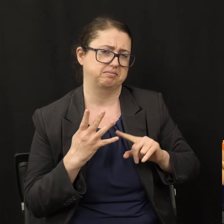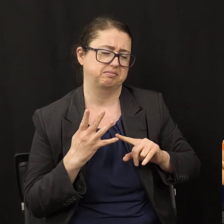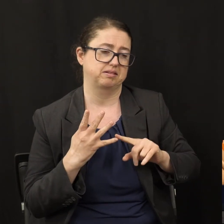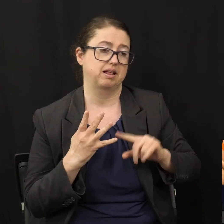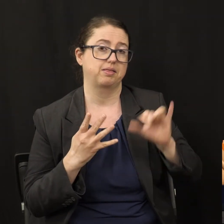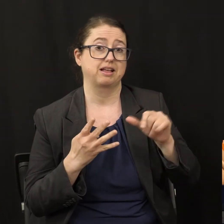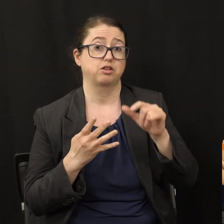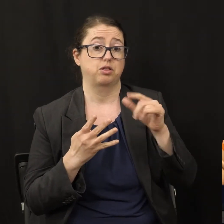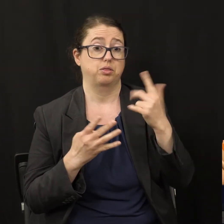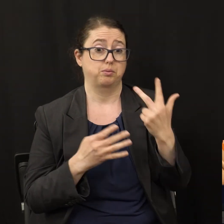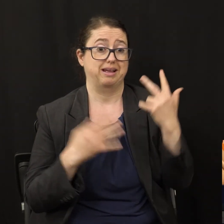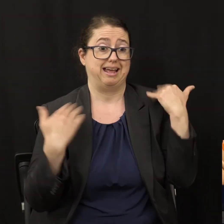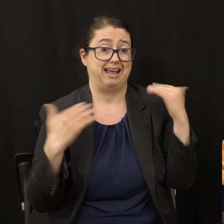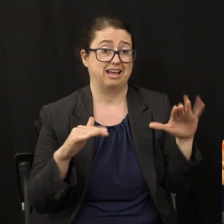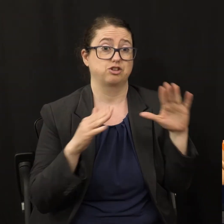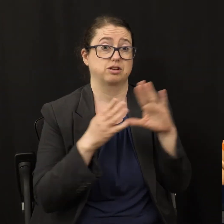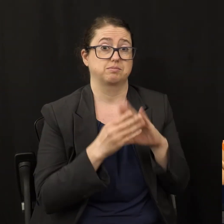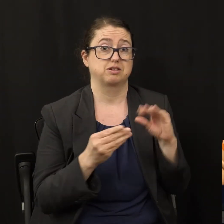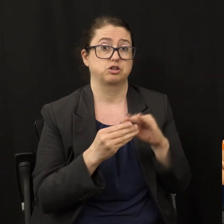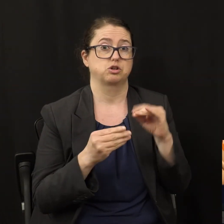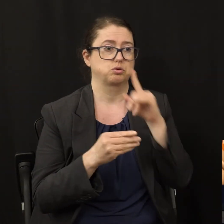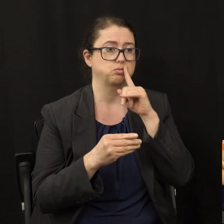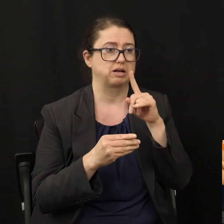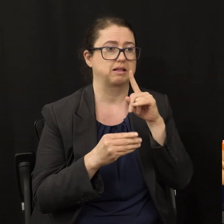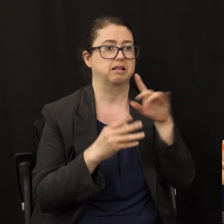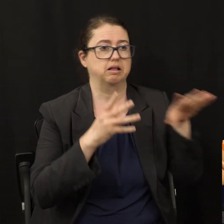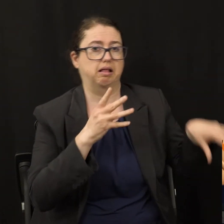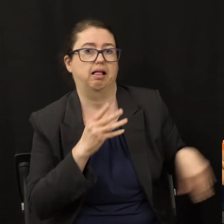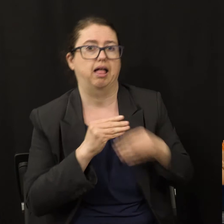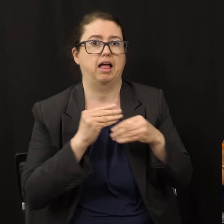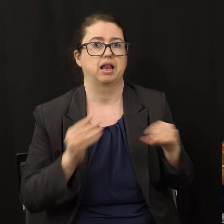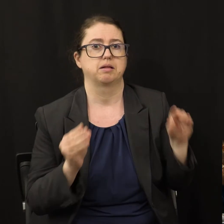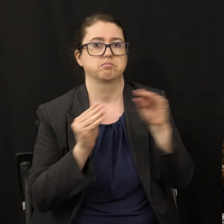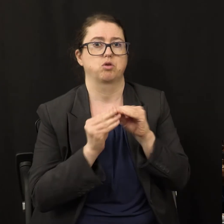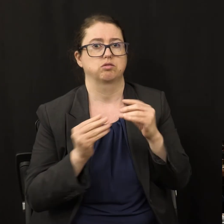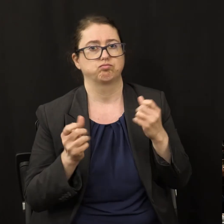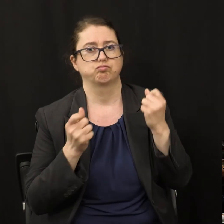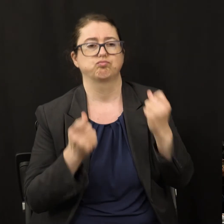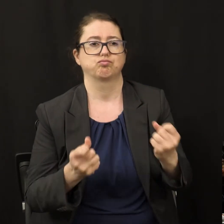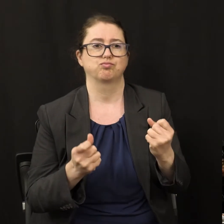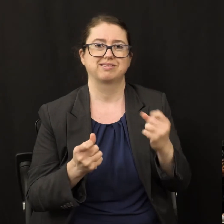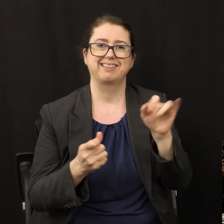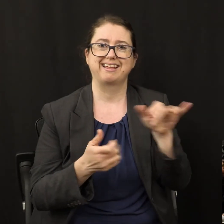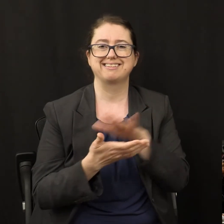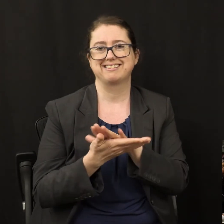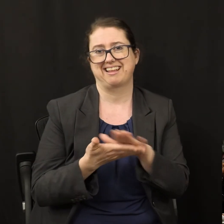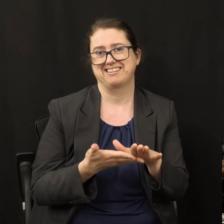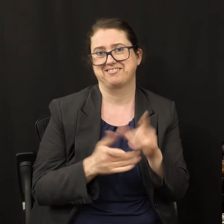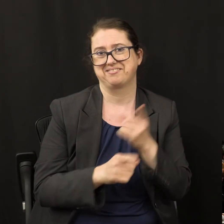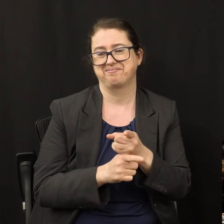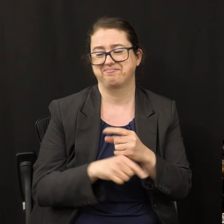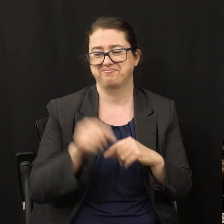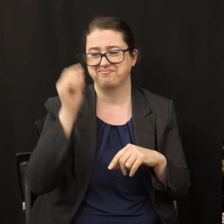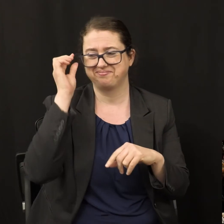three angels' message with booster cables. That's nicer, isn't it? In other words, it